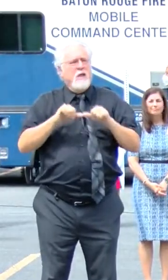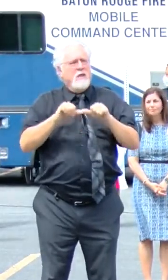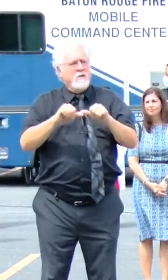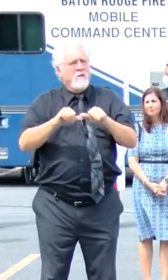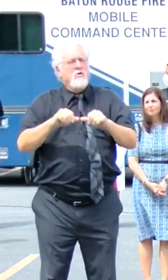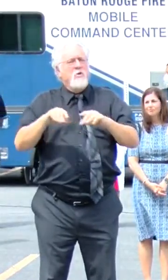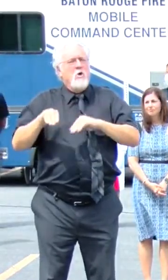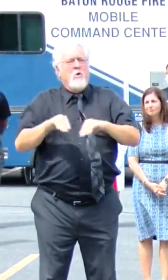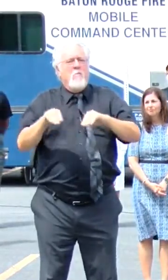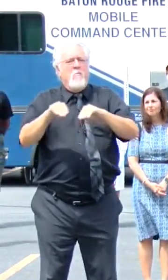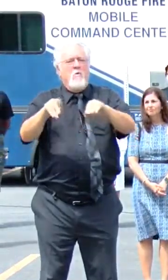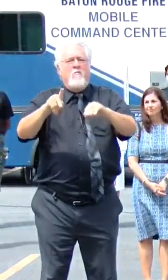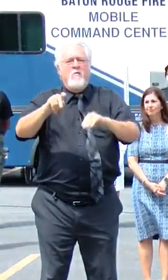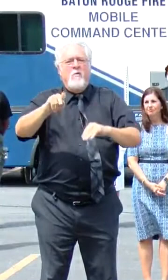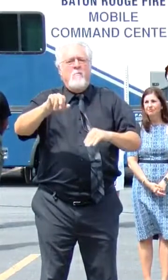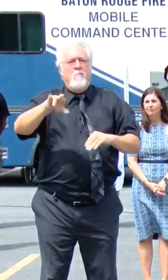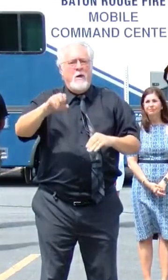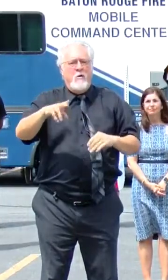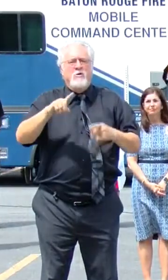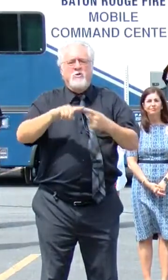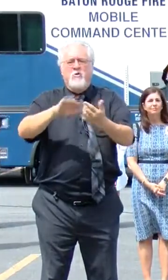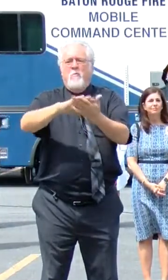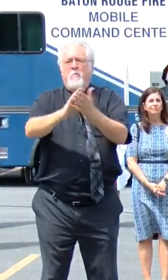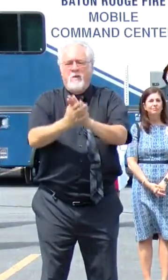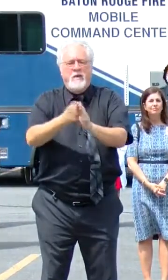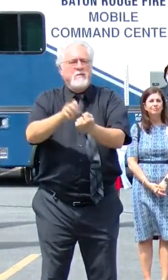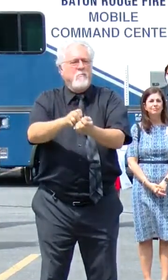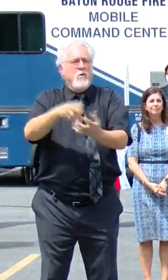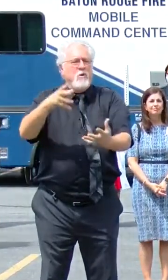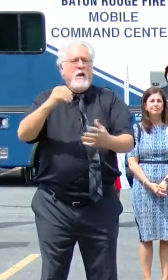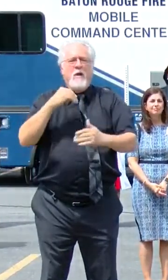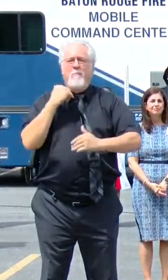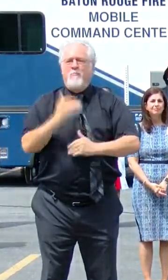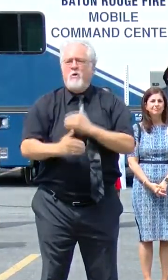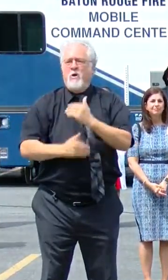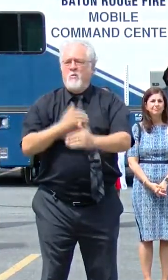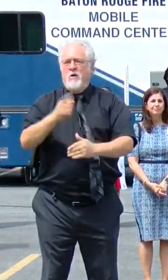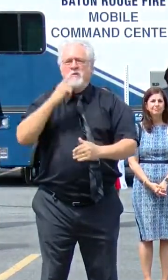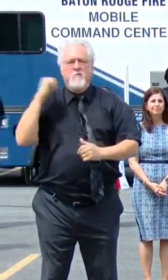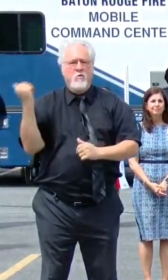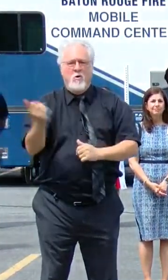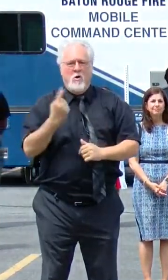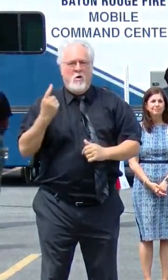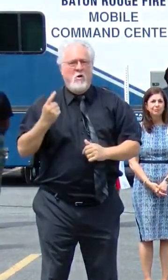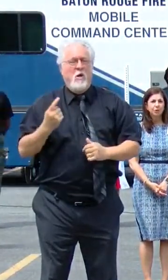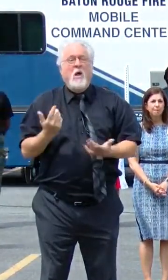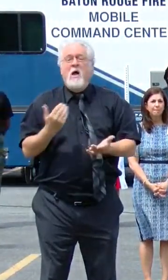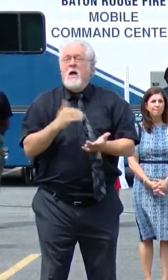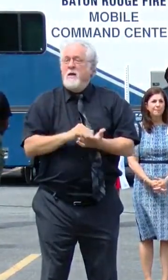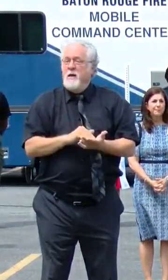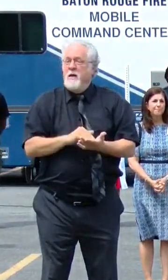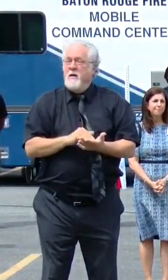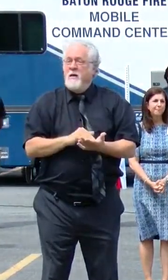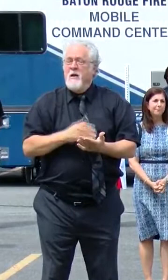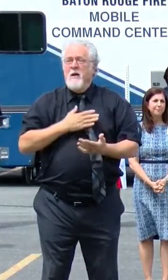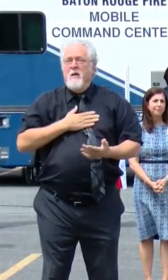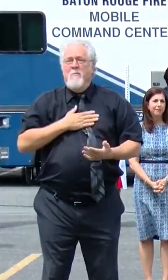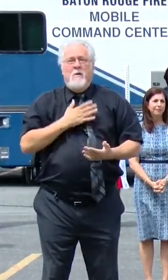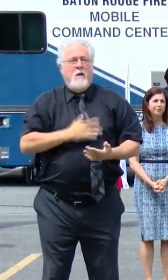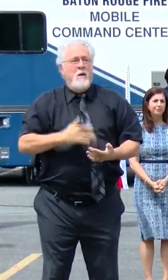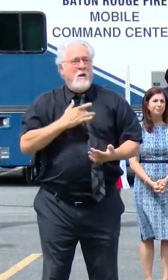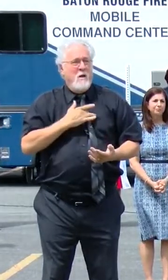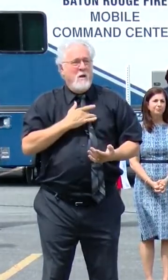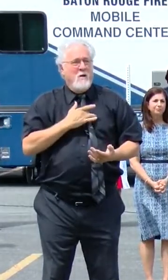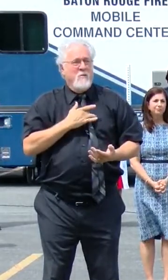parish towards a place of peace, prosperity, and progress for everyone. Again, my heart